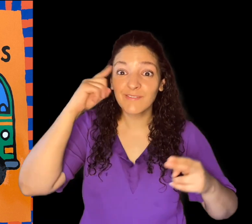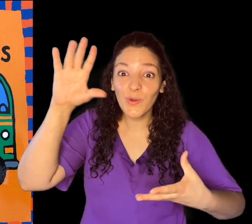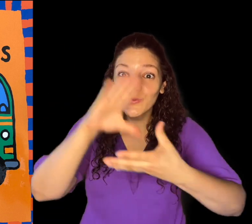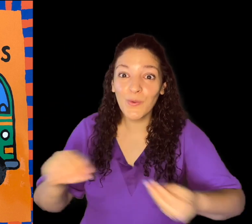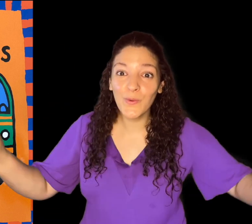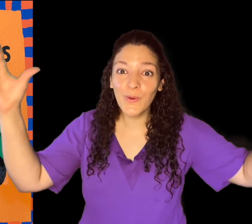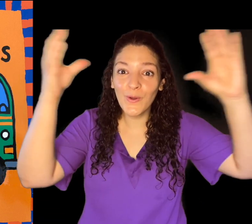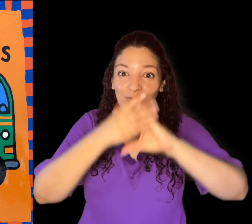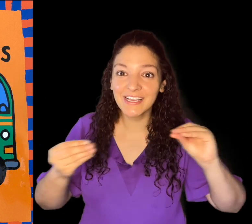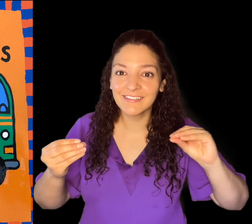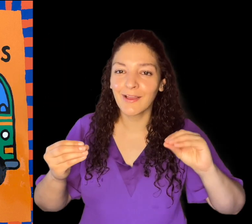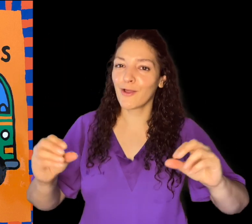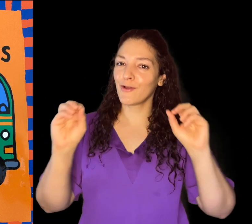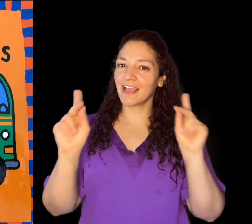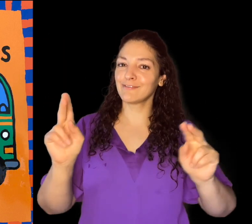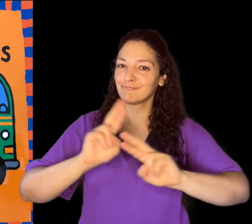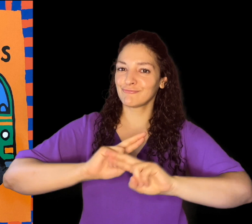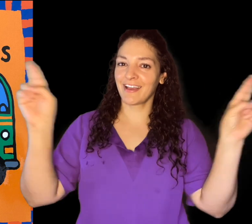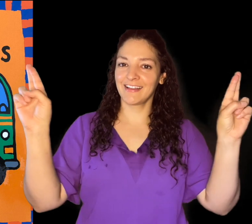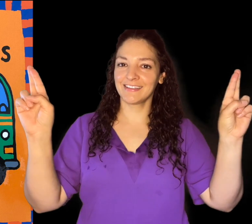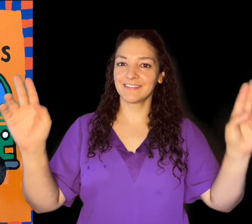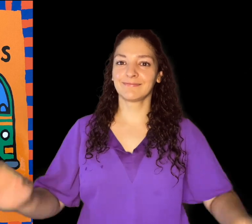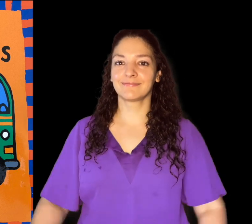Are you ready for a story? Okay,